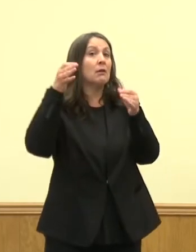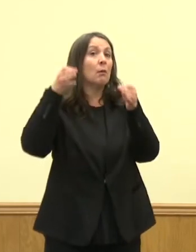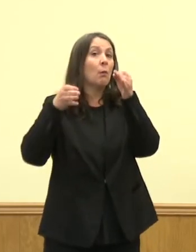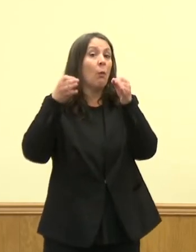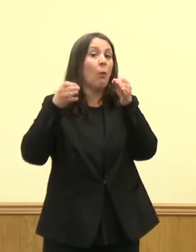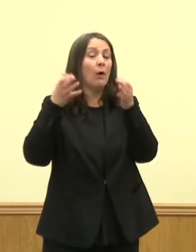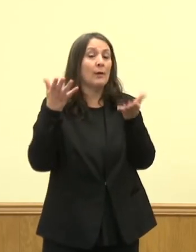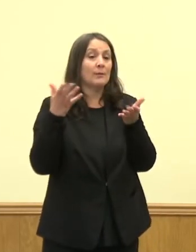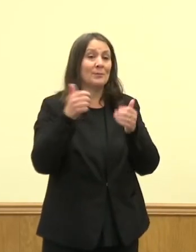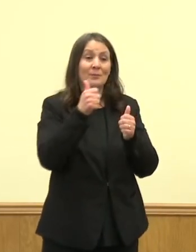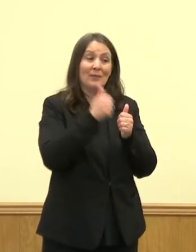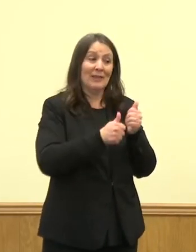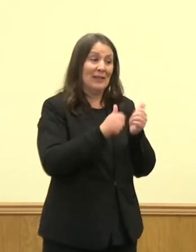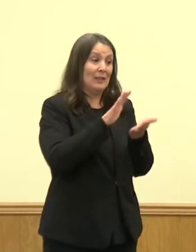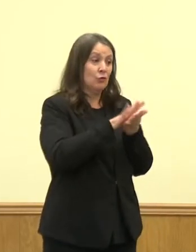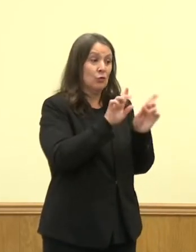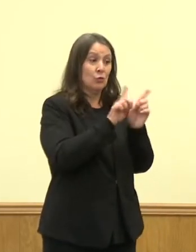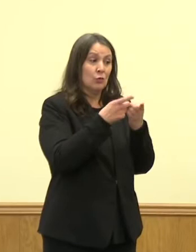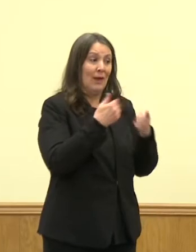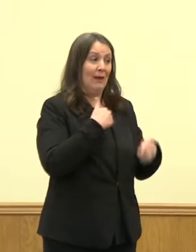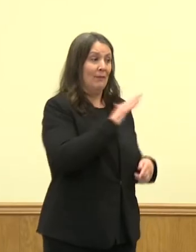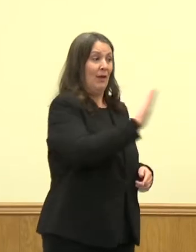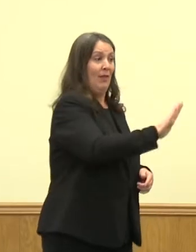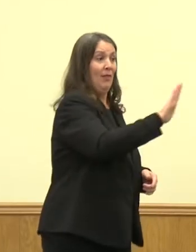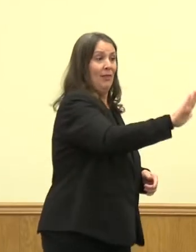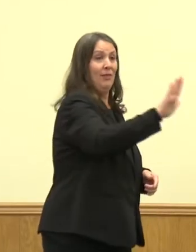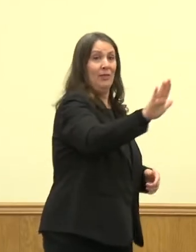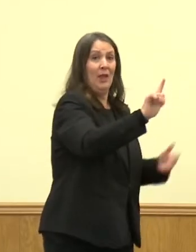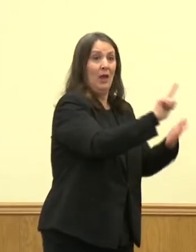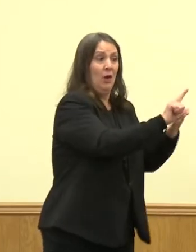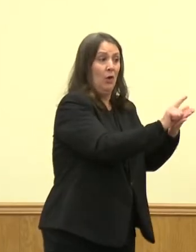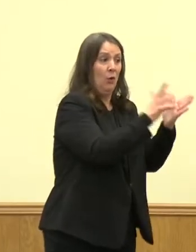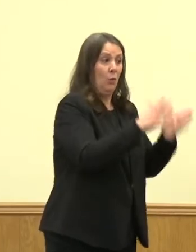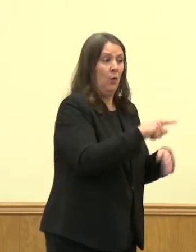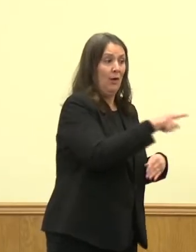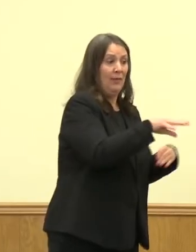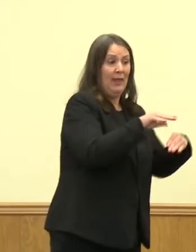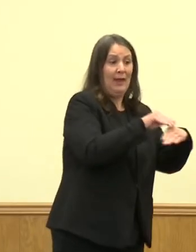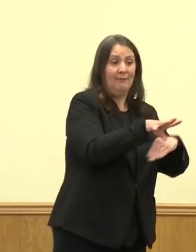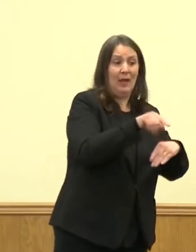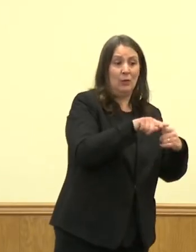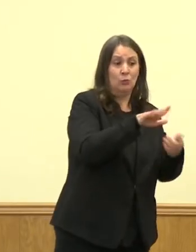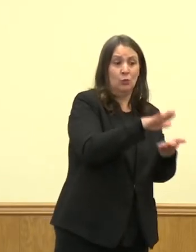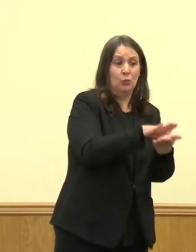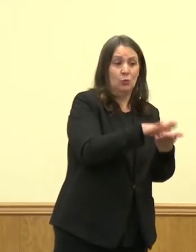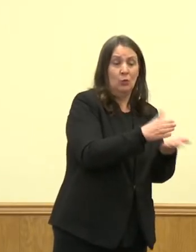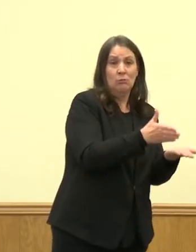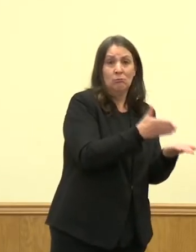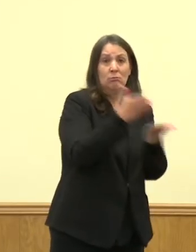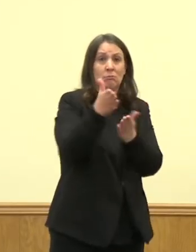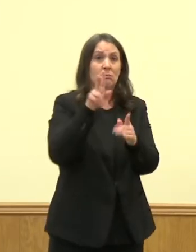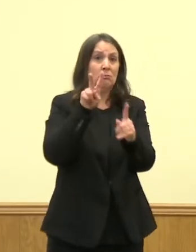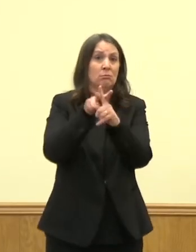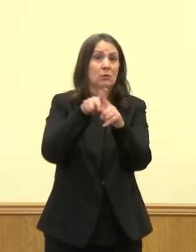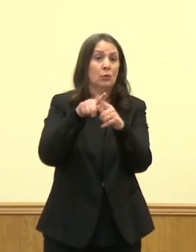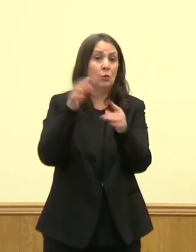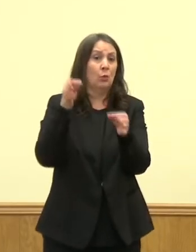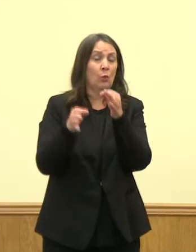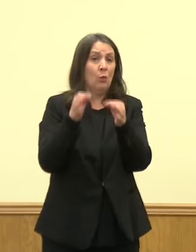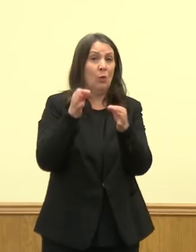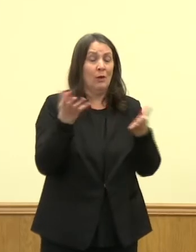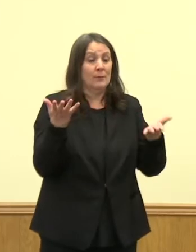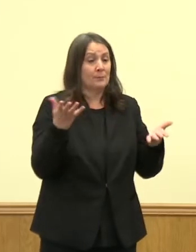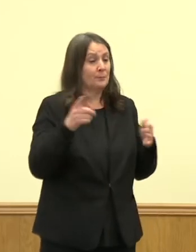has their own law firm that represents them and gives them legal advice as well. But it will be the encouragement and